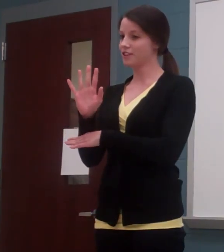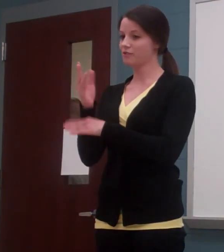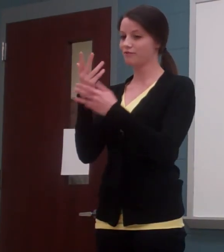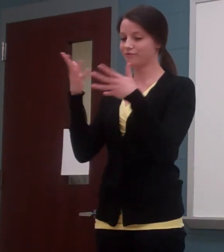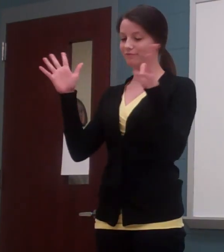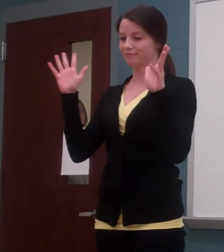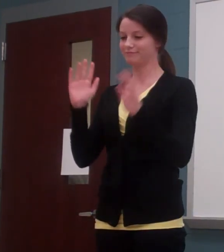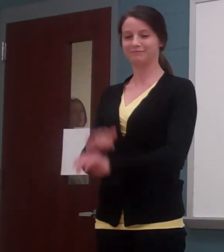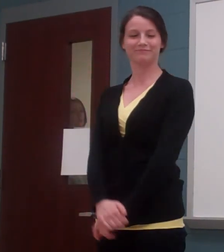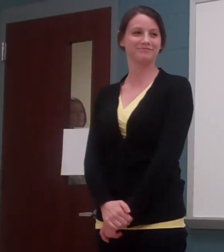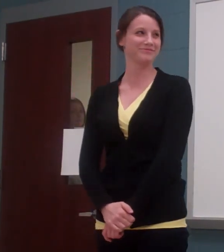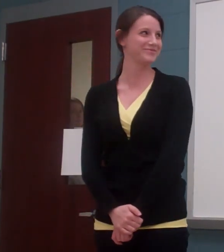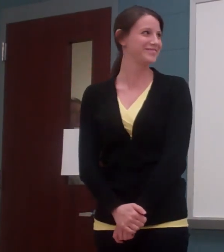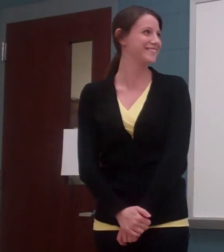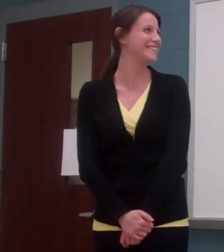The know Fine. Thank you.